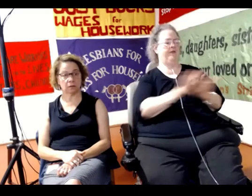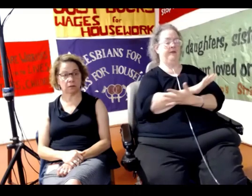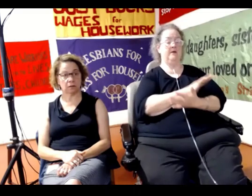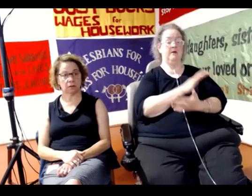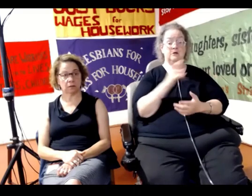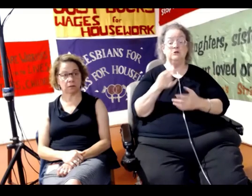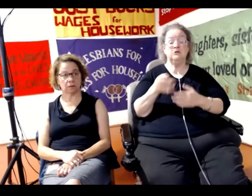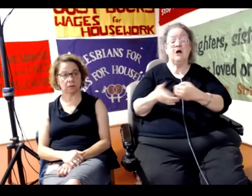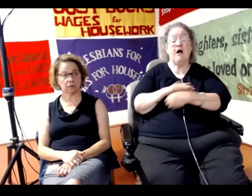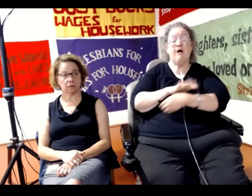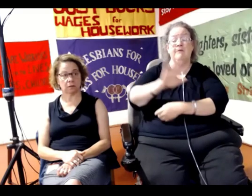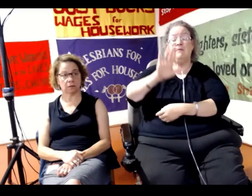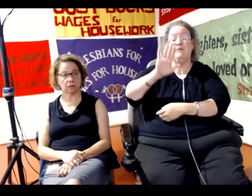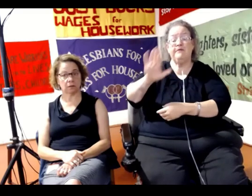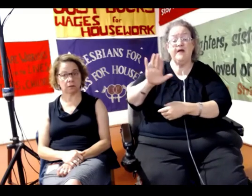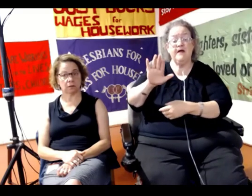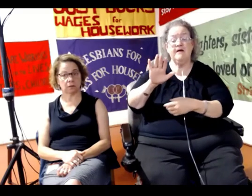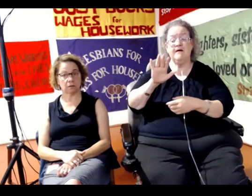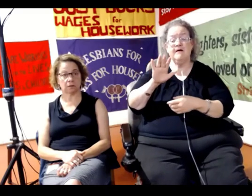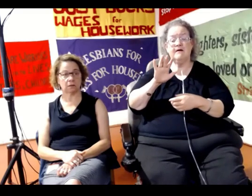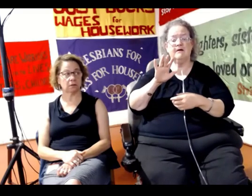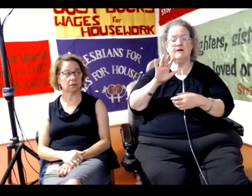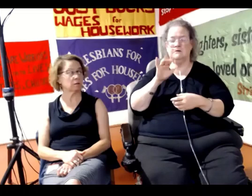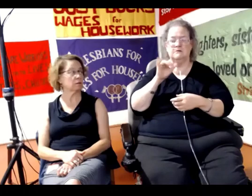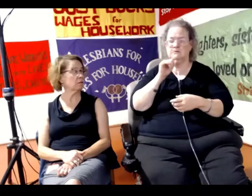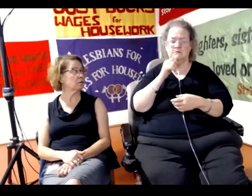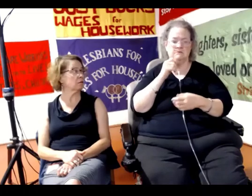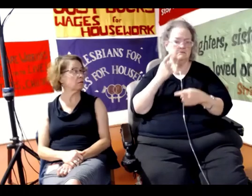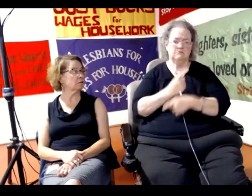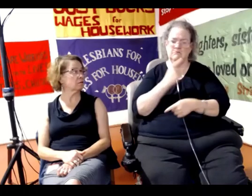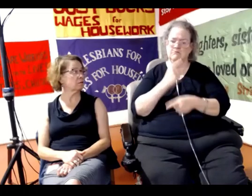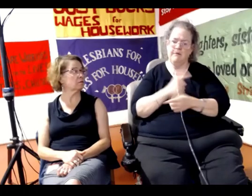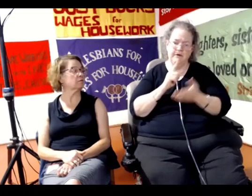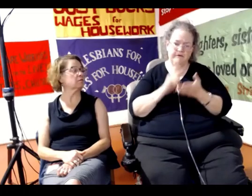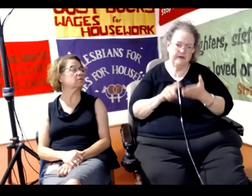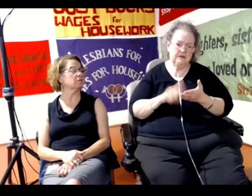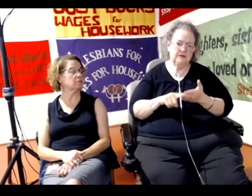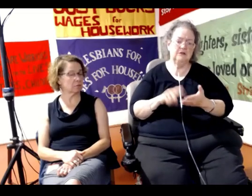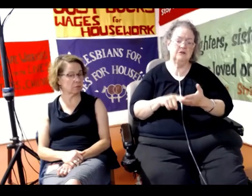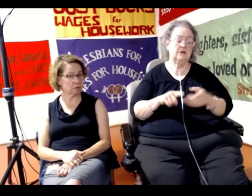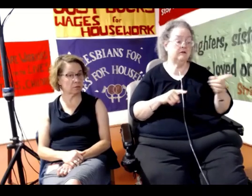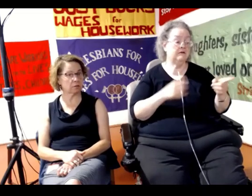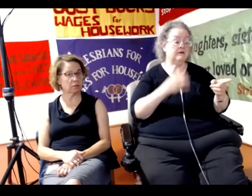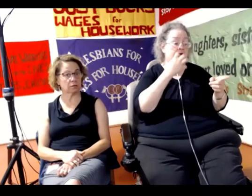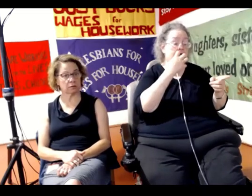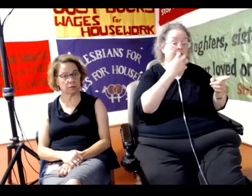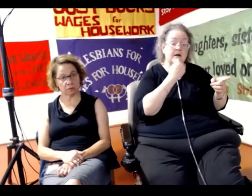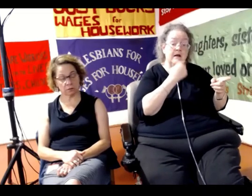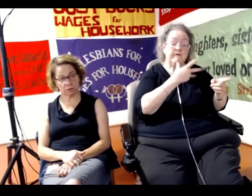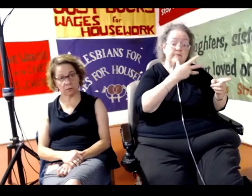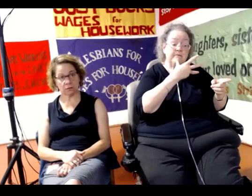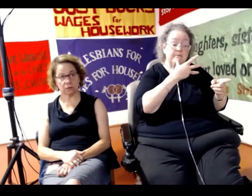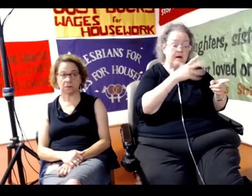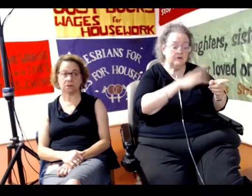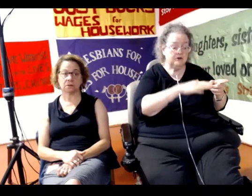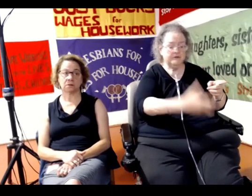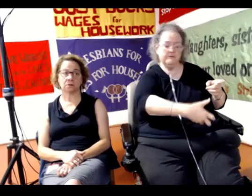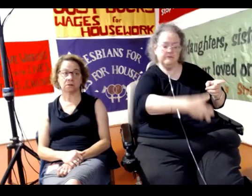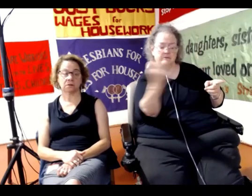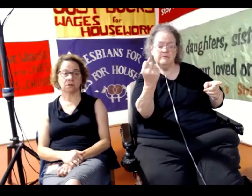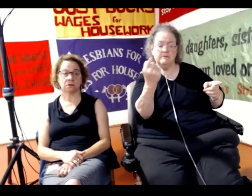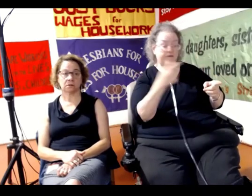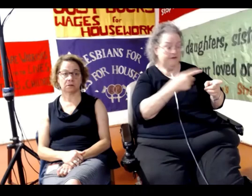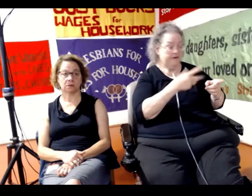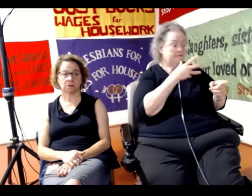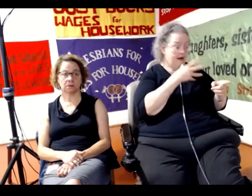own negligent investigations. And they have to stop taking children from loving mums, suffering domestic violence,